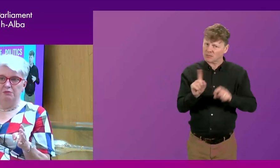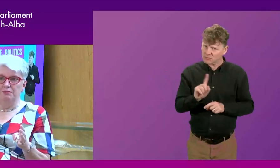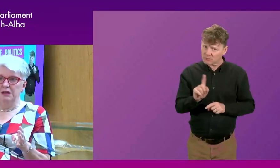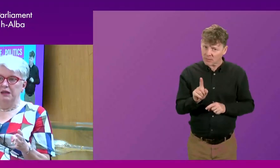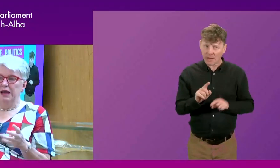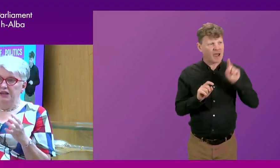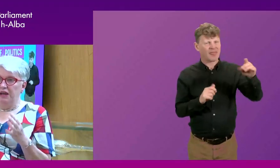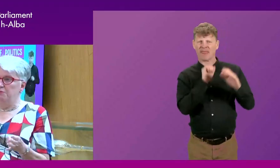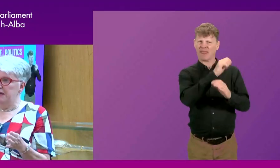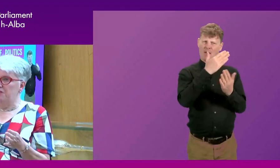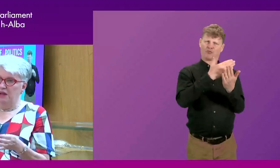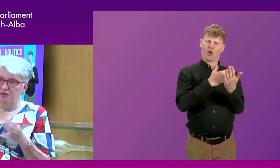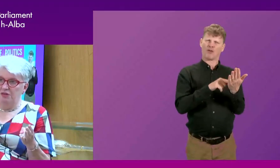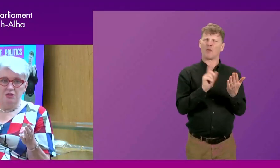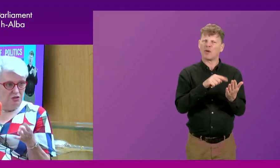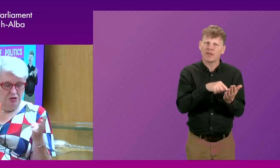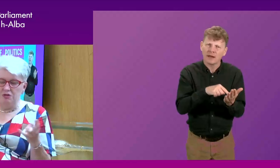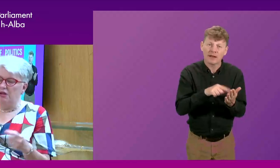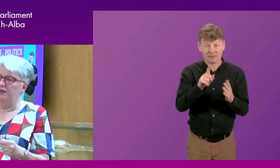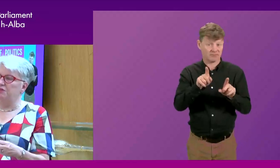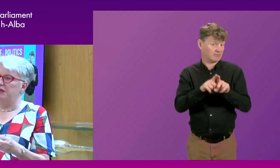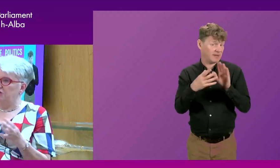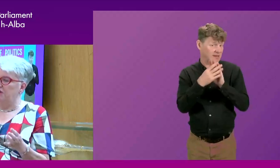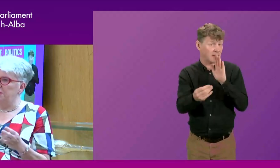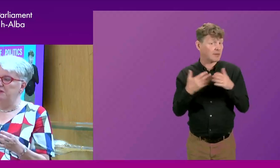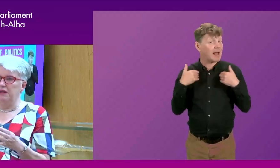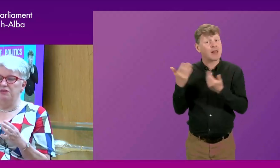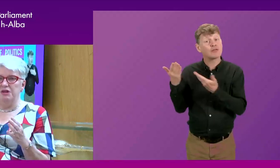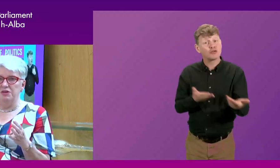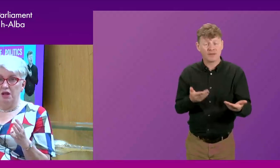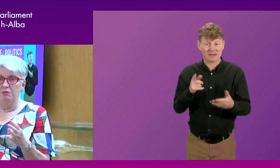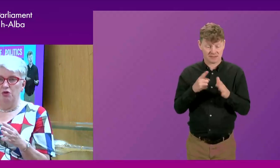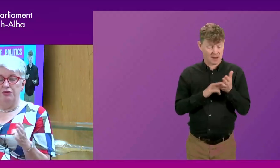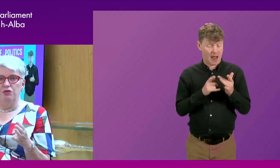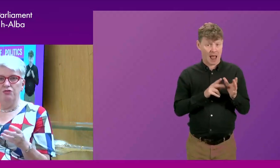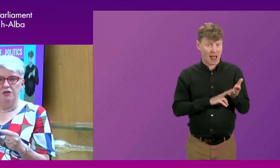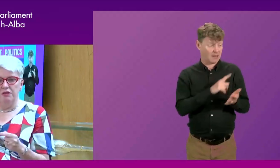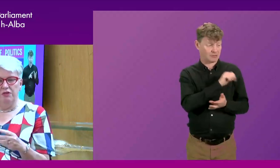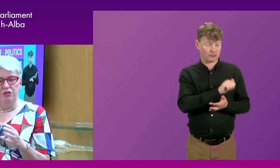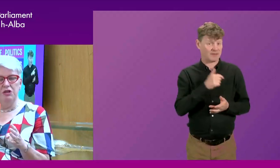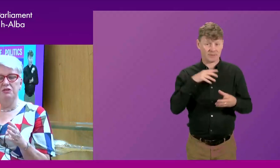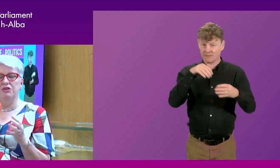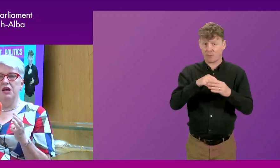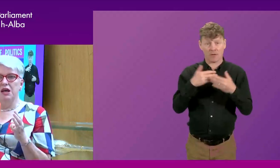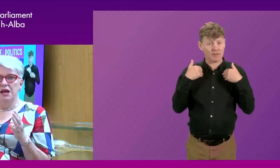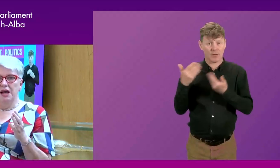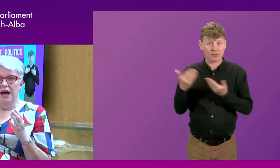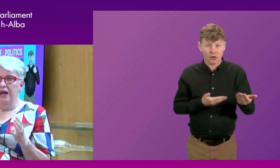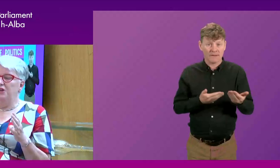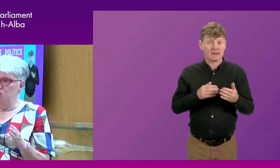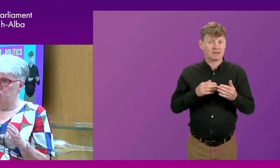programme? And if I come back to the health service, because as Alison mentioned, I've been in the health service off and on for a few years,